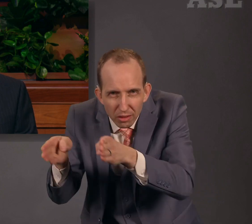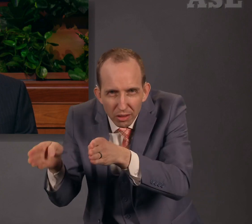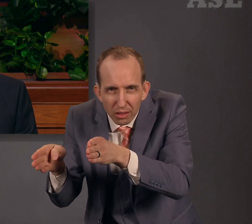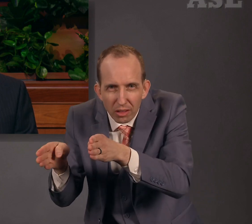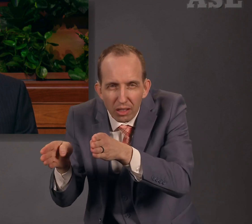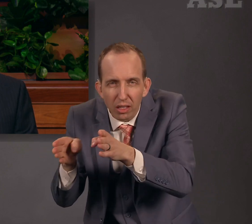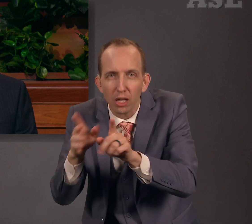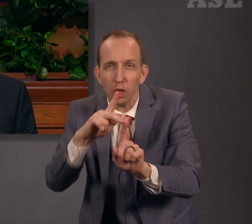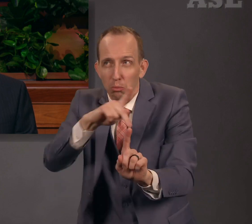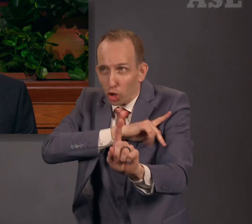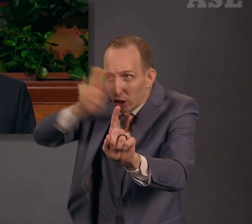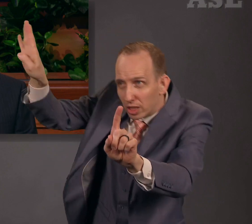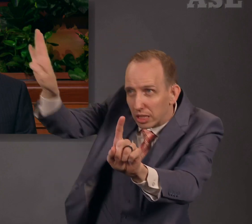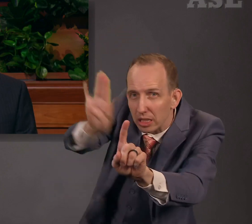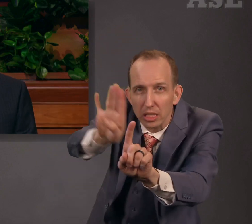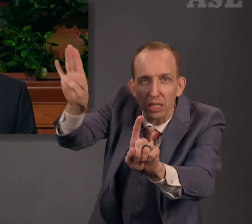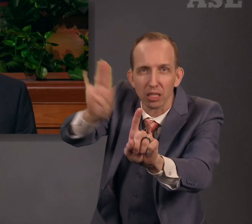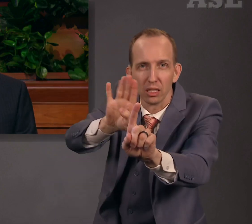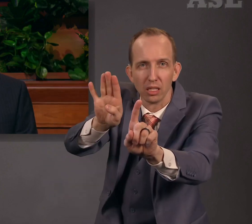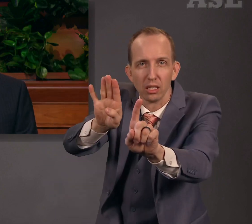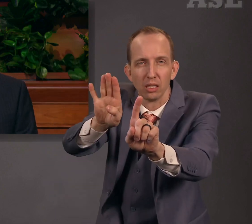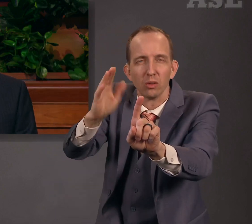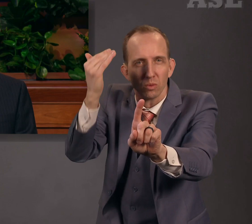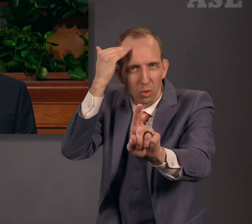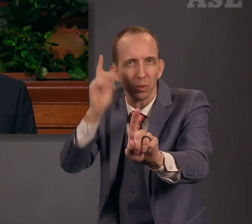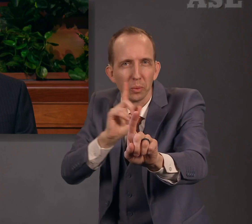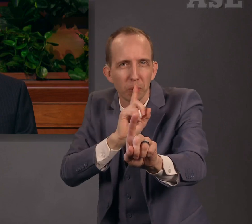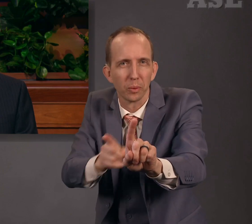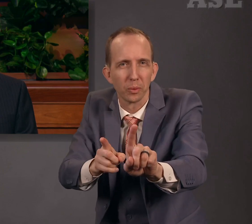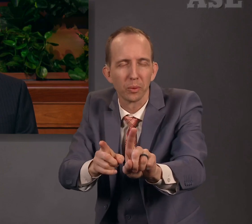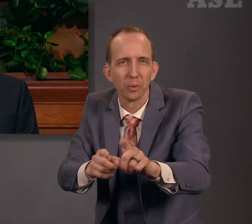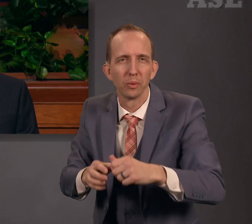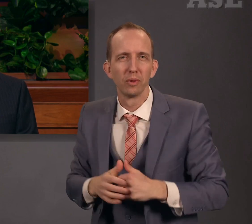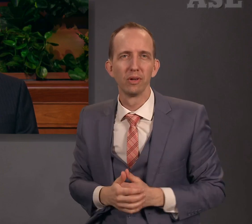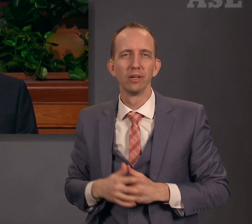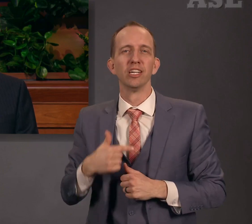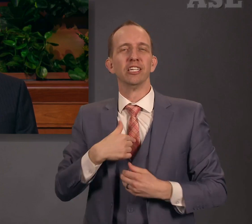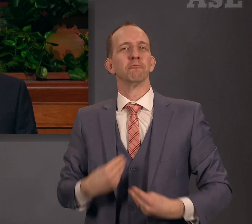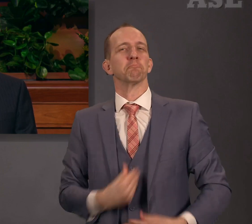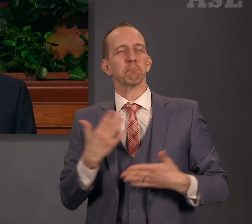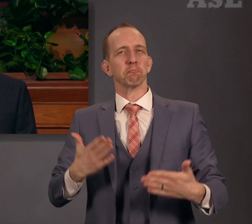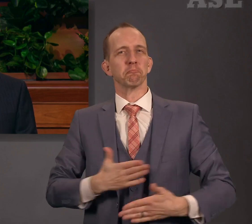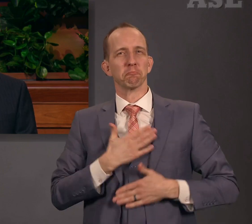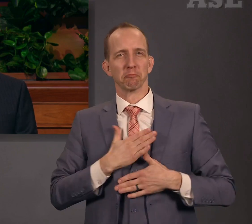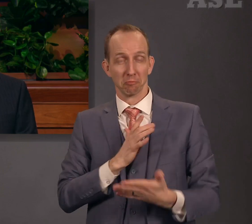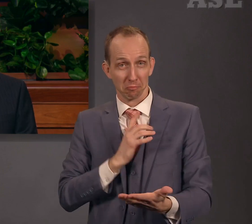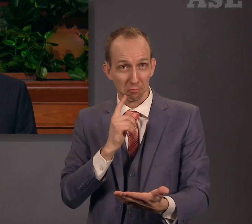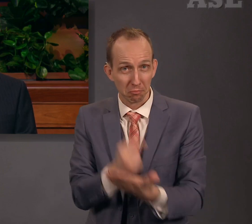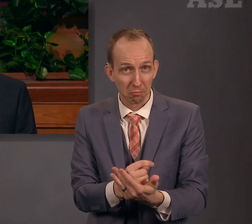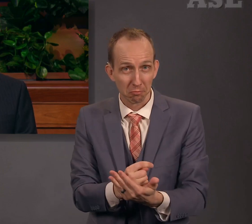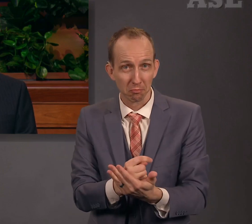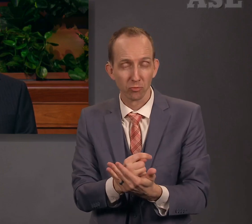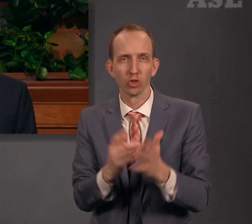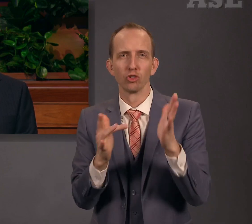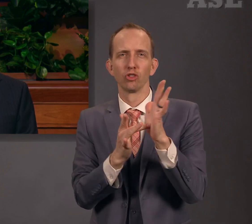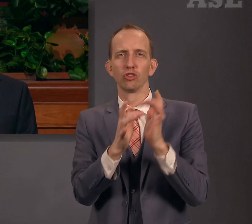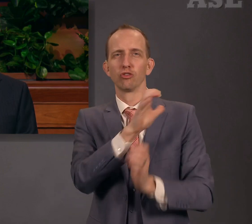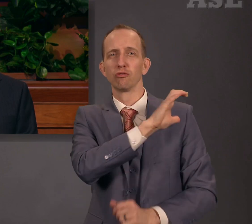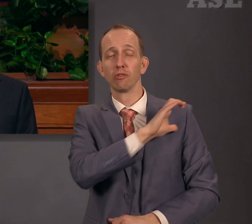I joyfully witness that Jesus Christ is our loving and living Savior and Redeemer.